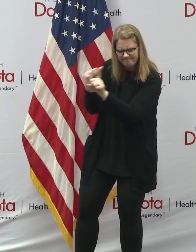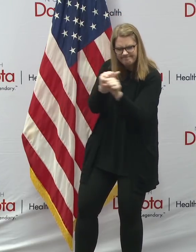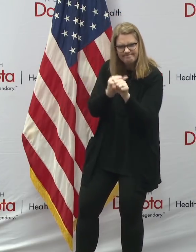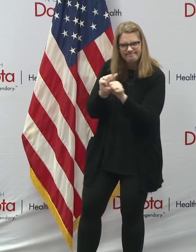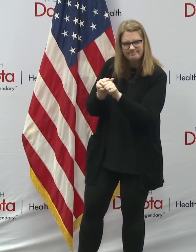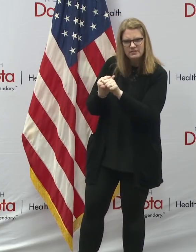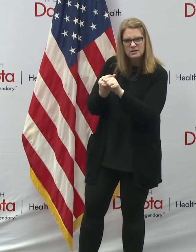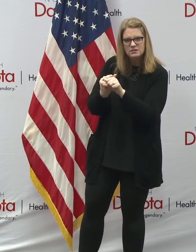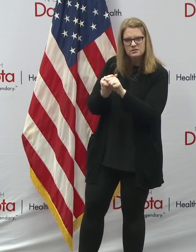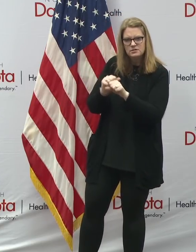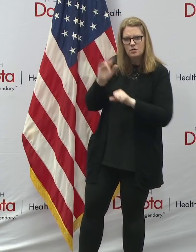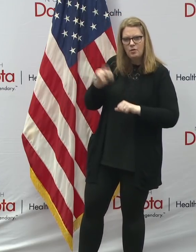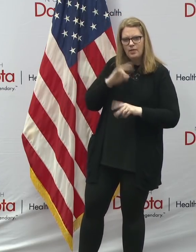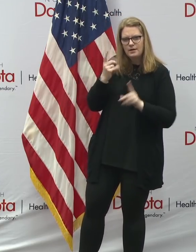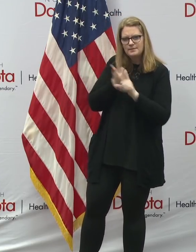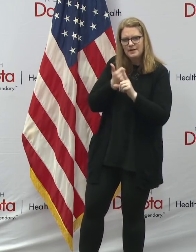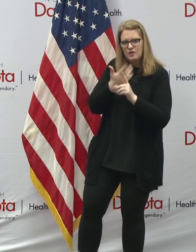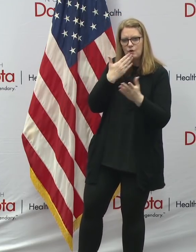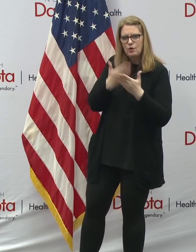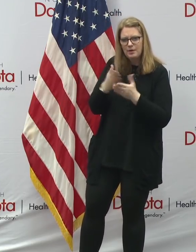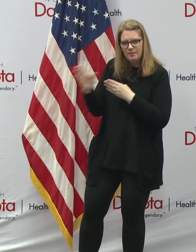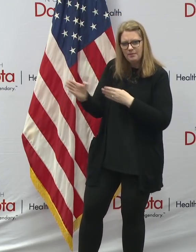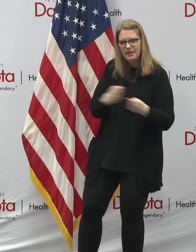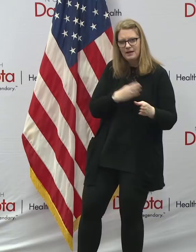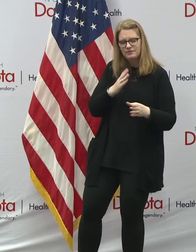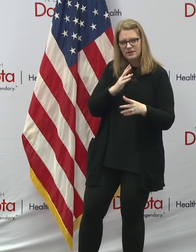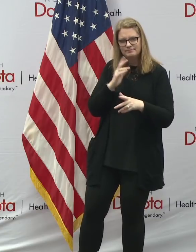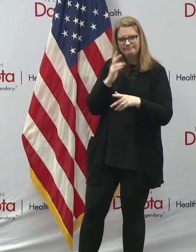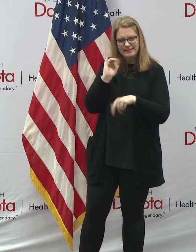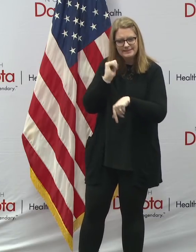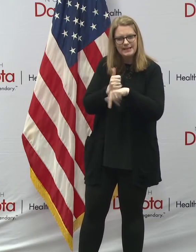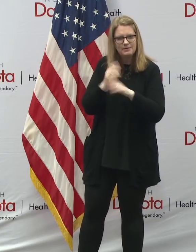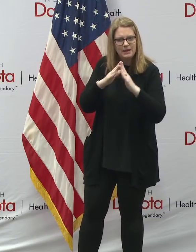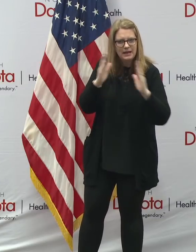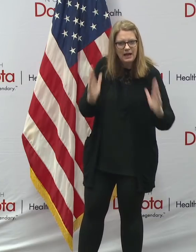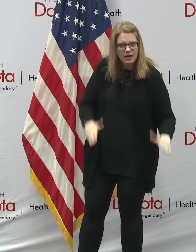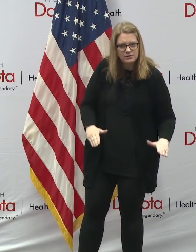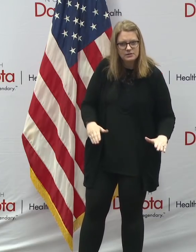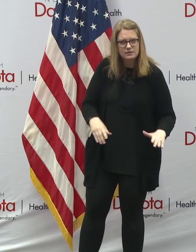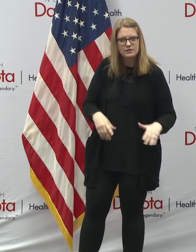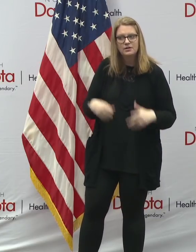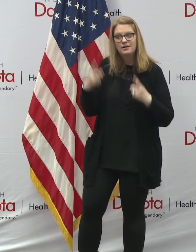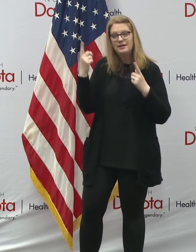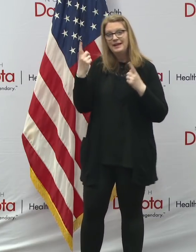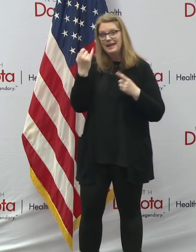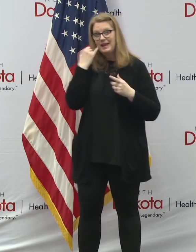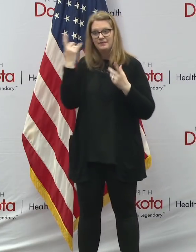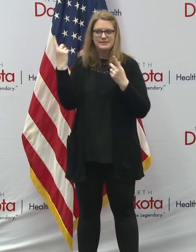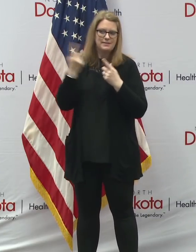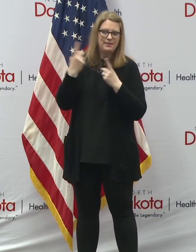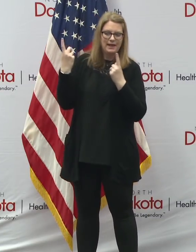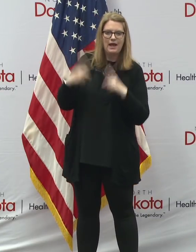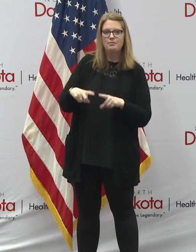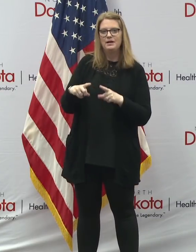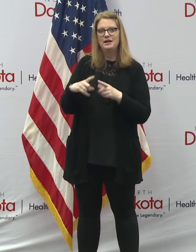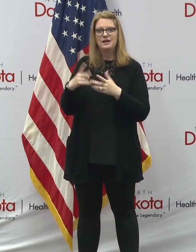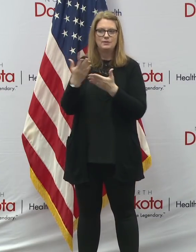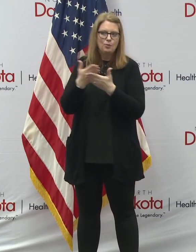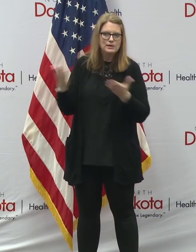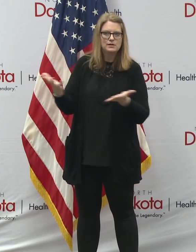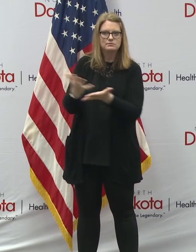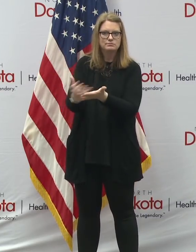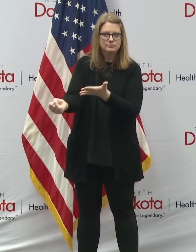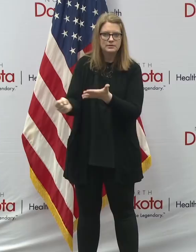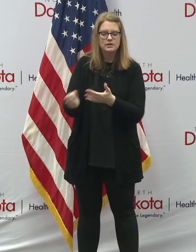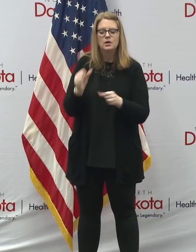a good strategy for addressing housing and homeless needs that have been exacerbated by the COVID emergency. We are working together